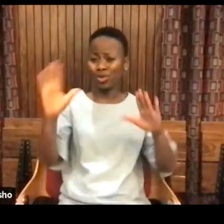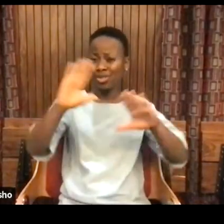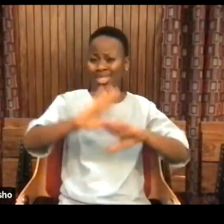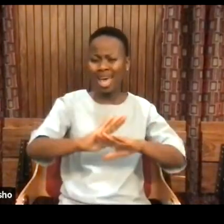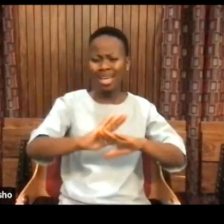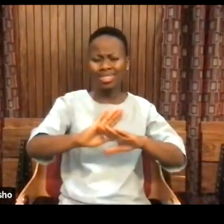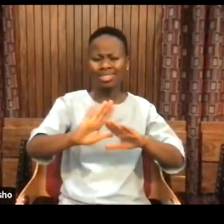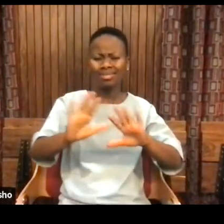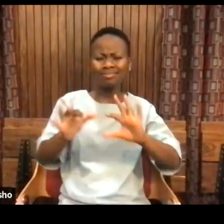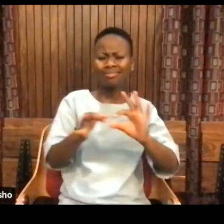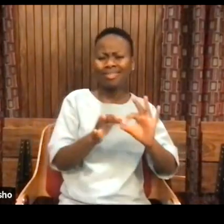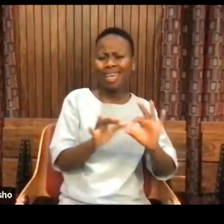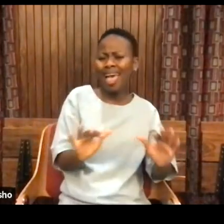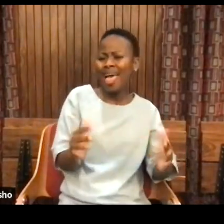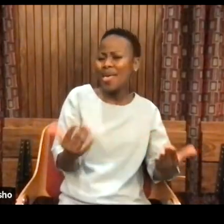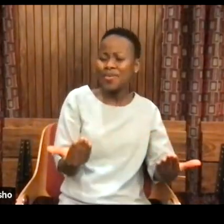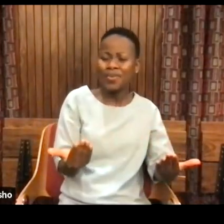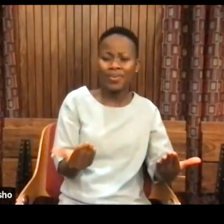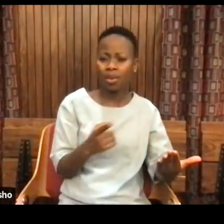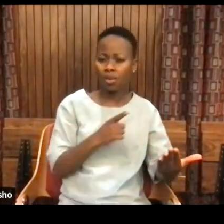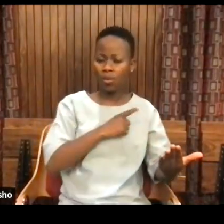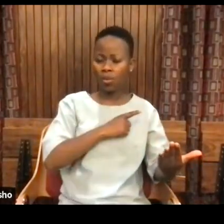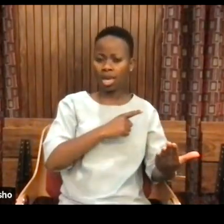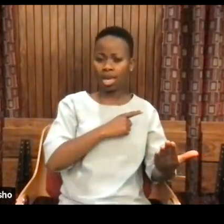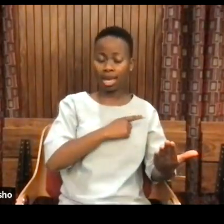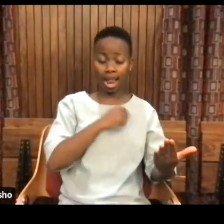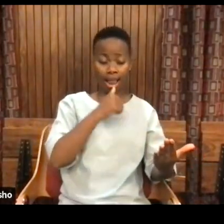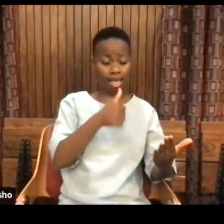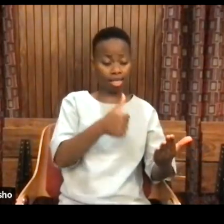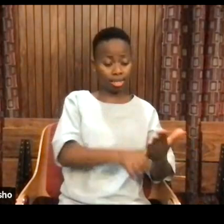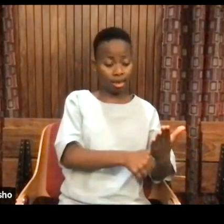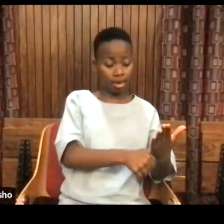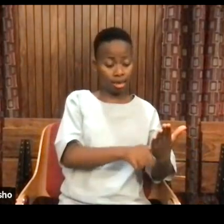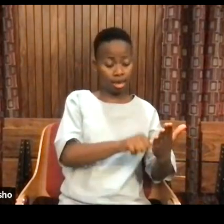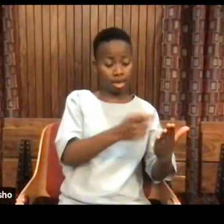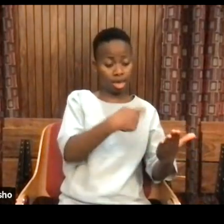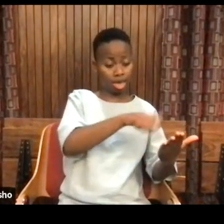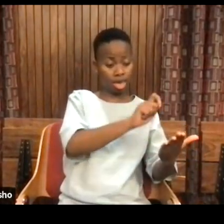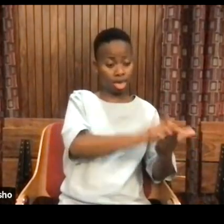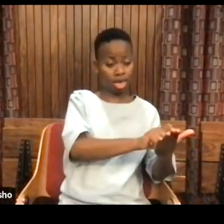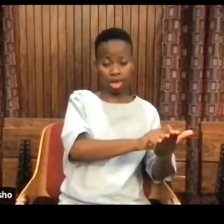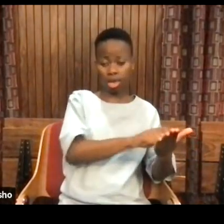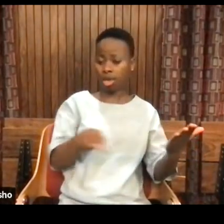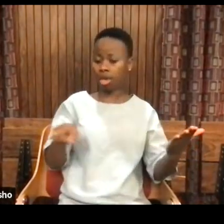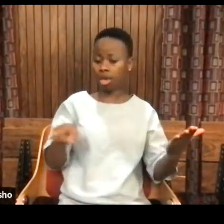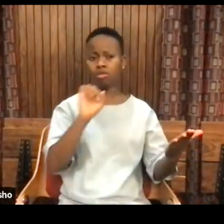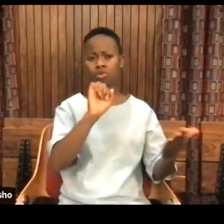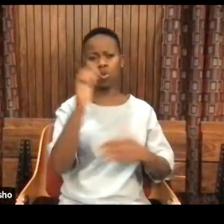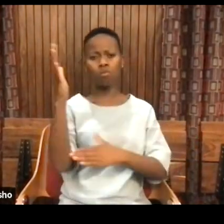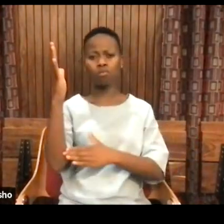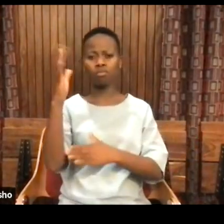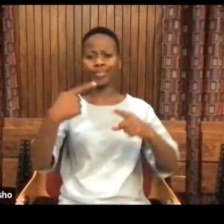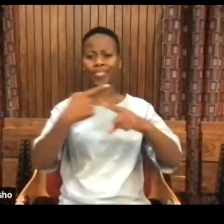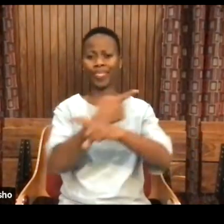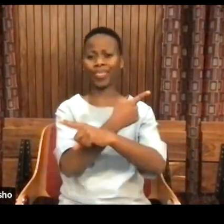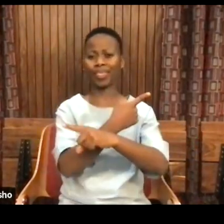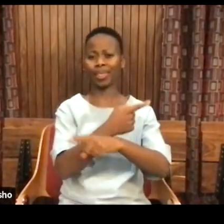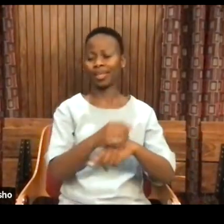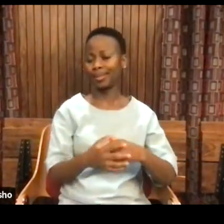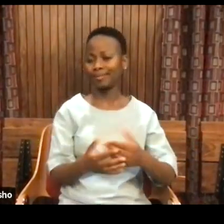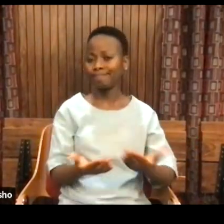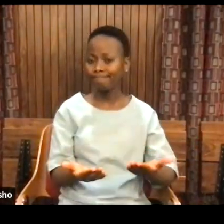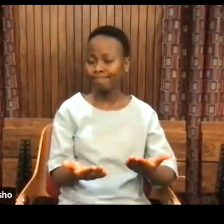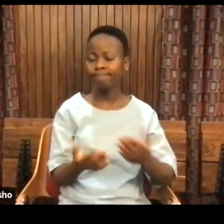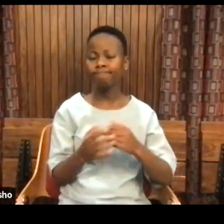feel is antithetical to what that letter did and stood for? The institutions